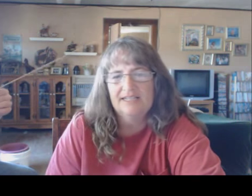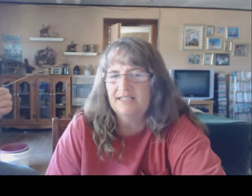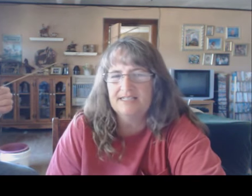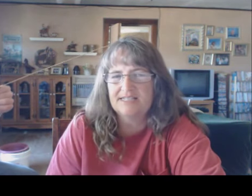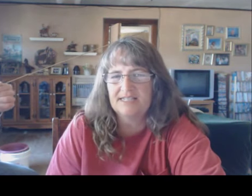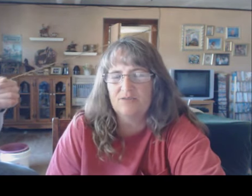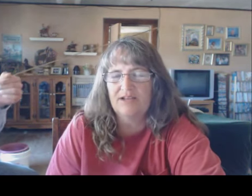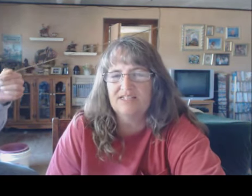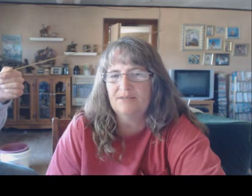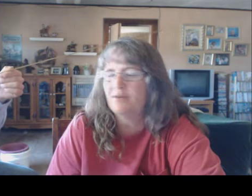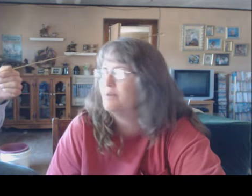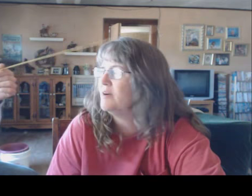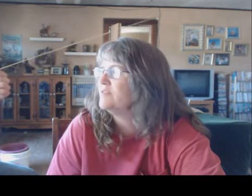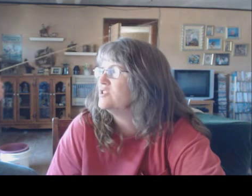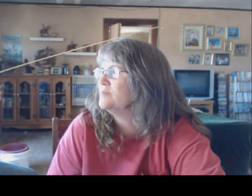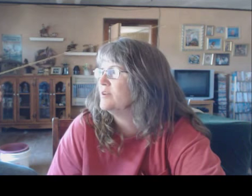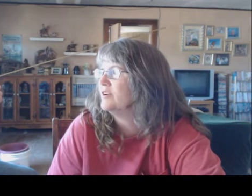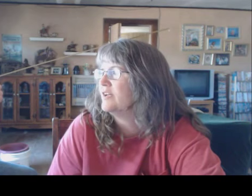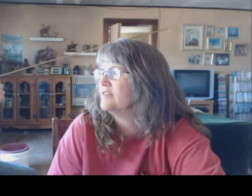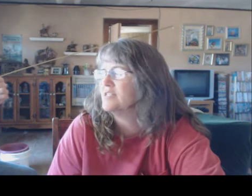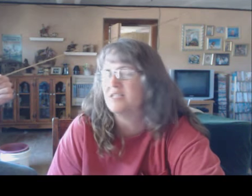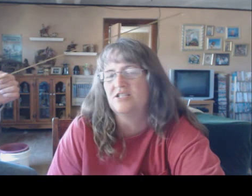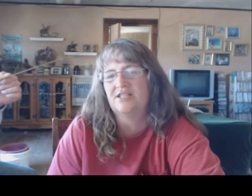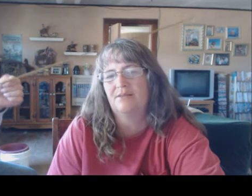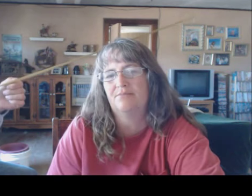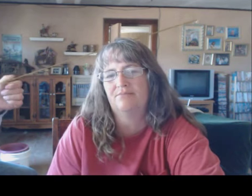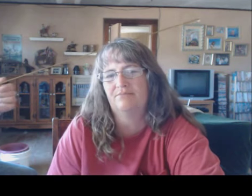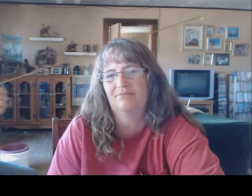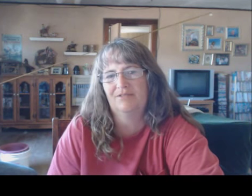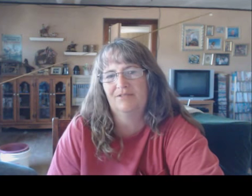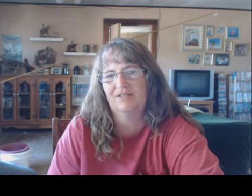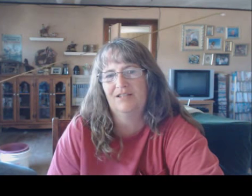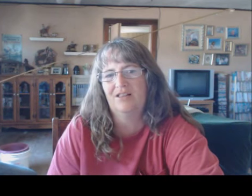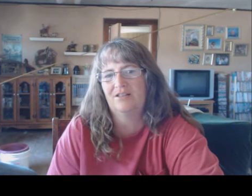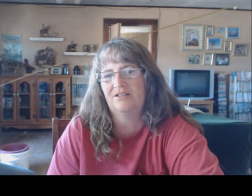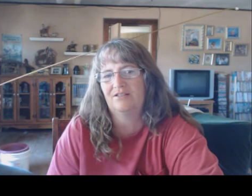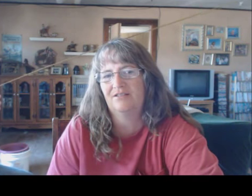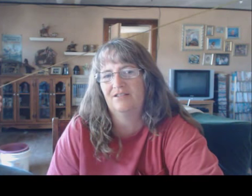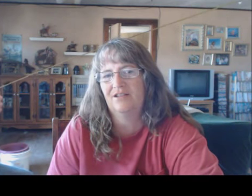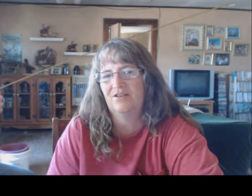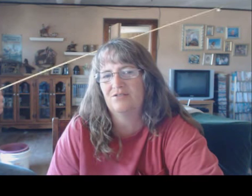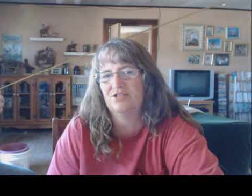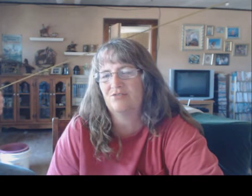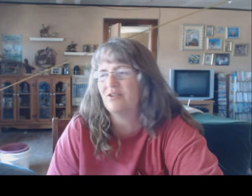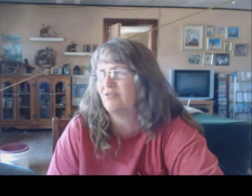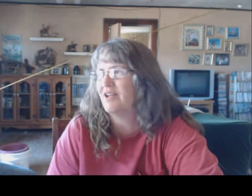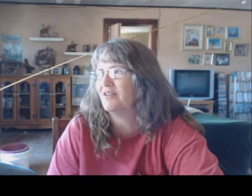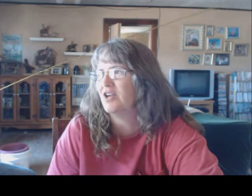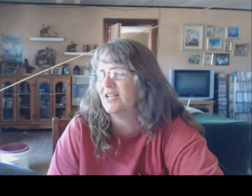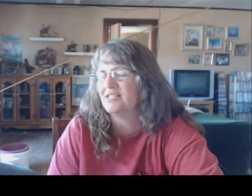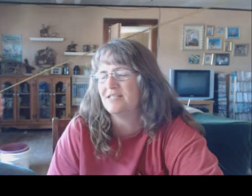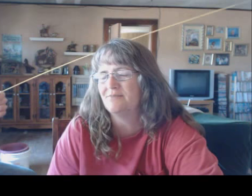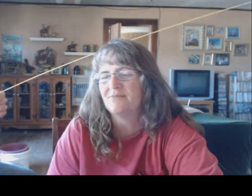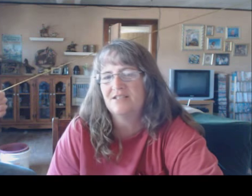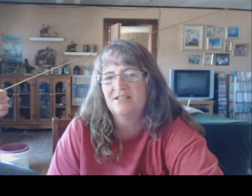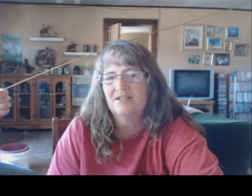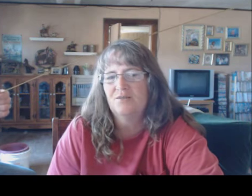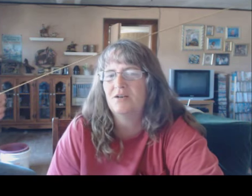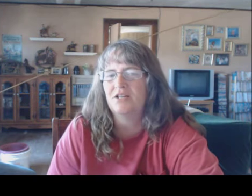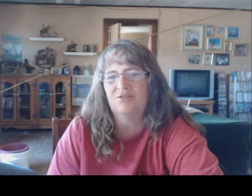he's still... We had to separate him off the two bigger kids because they just kept yelling, you know, just running around crazy. What